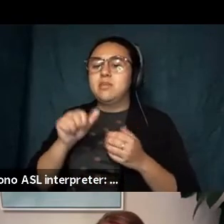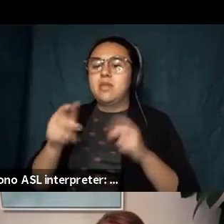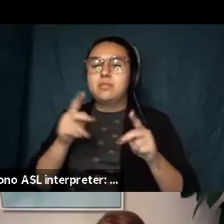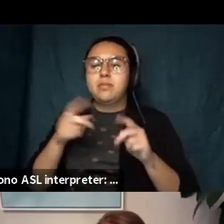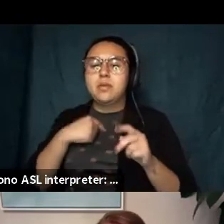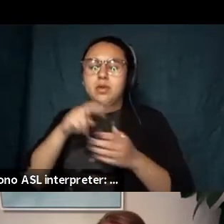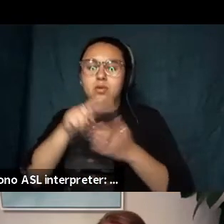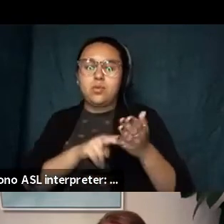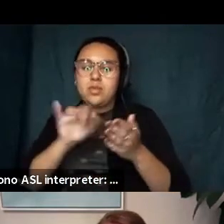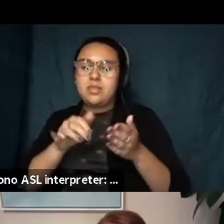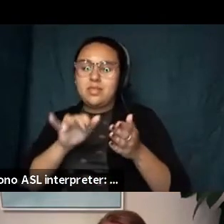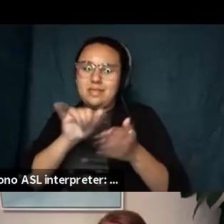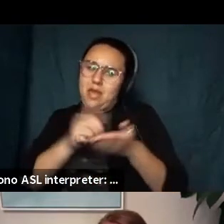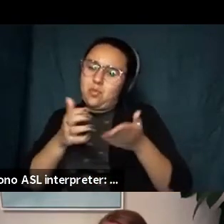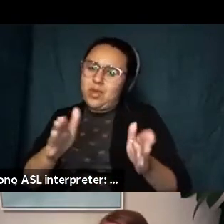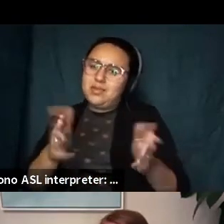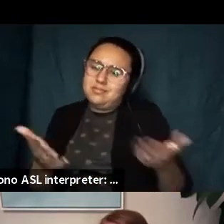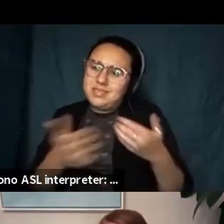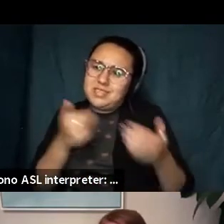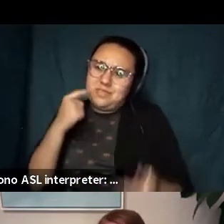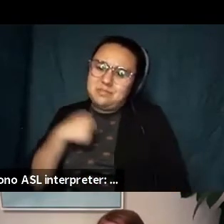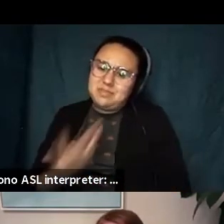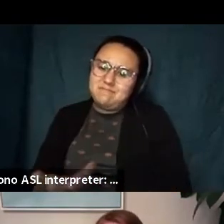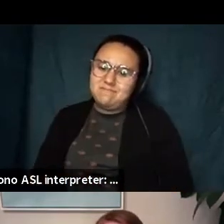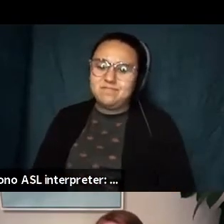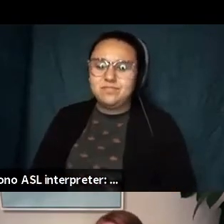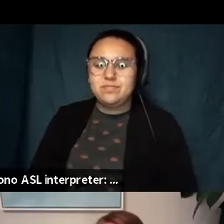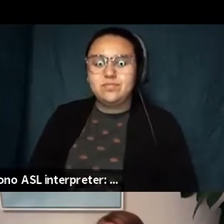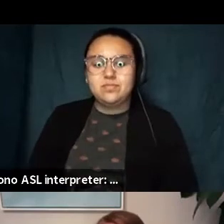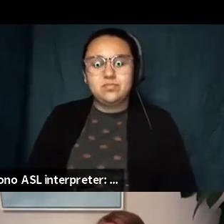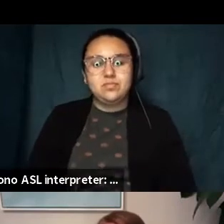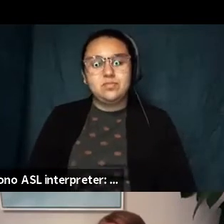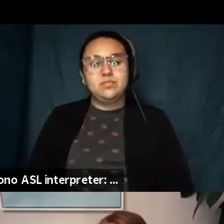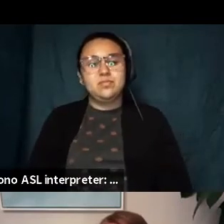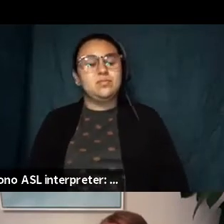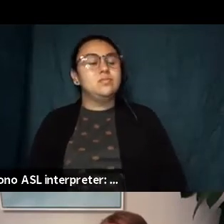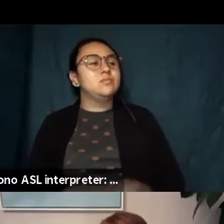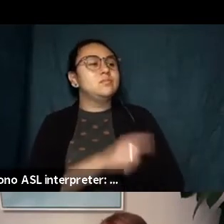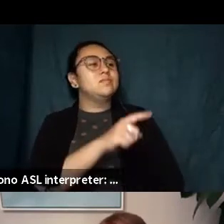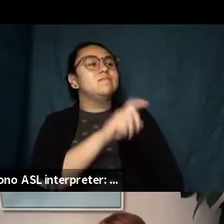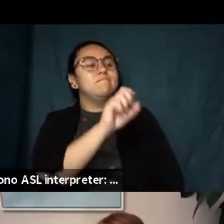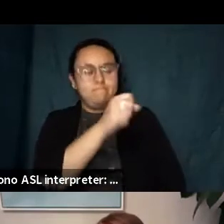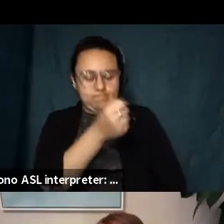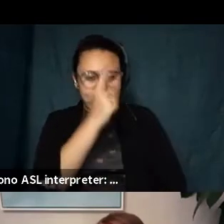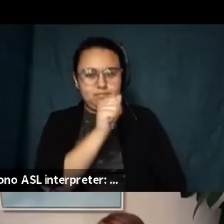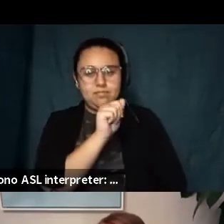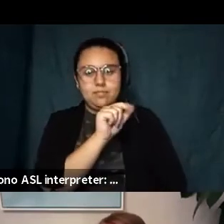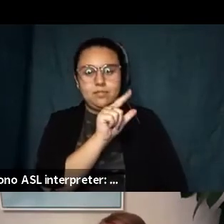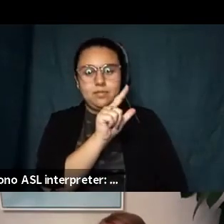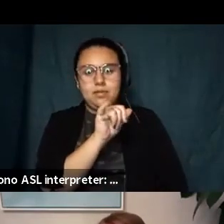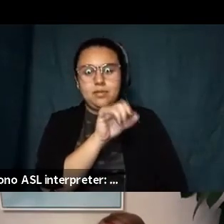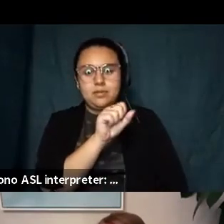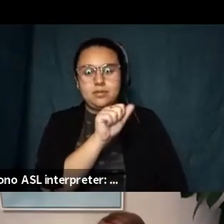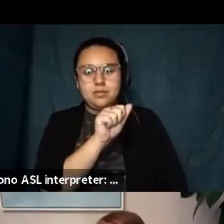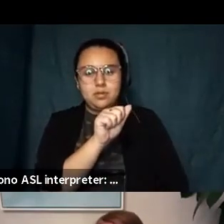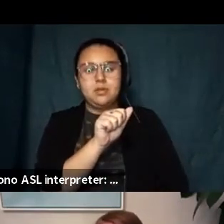in that way um like you molly i also uh did some work